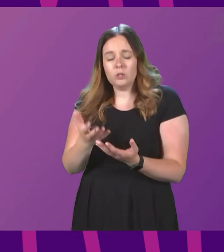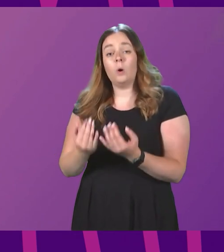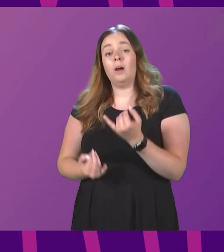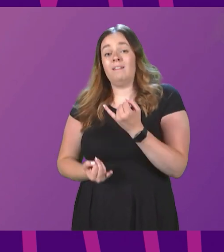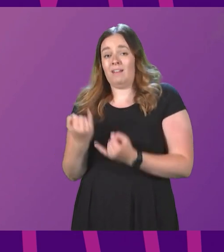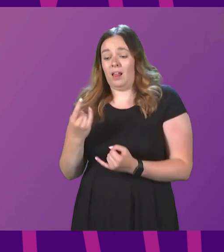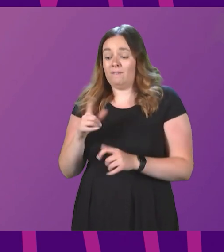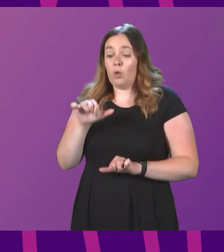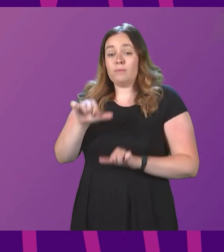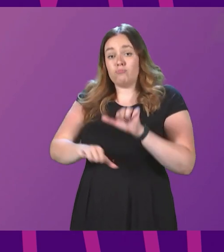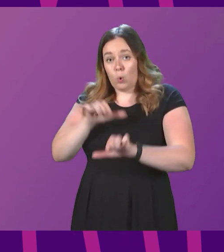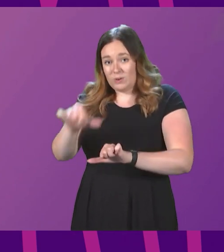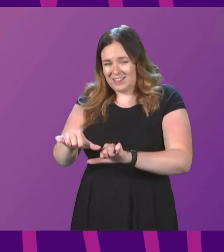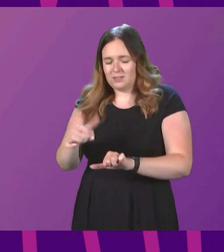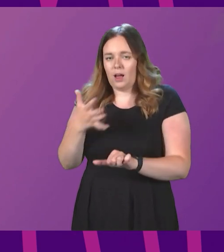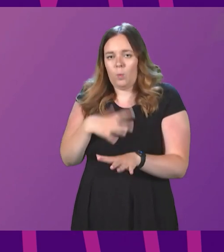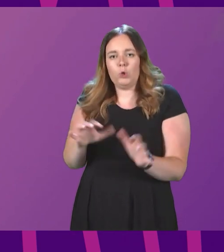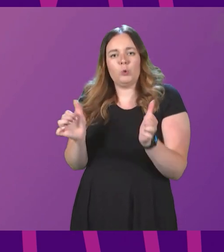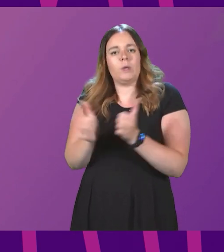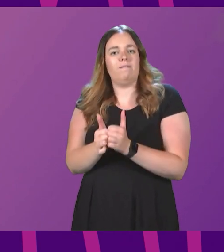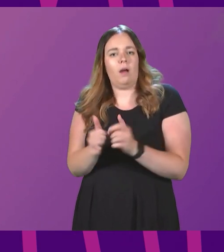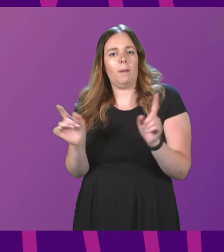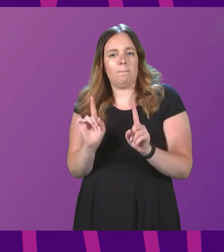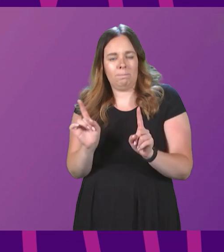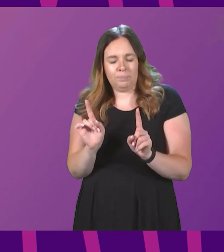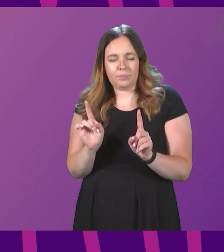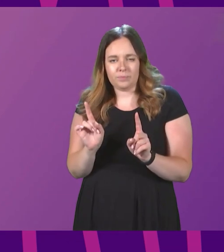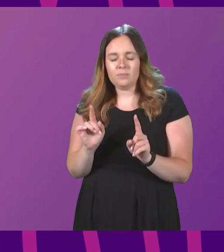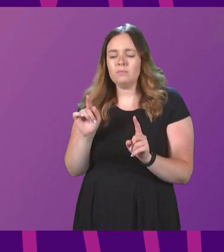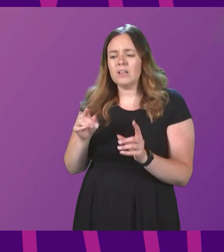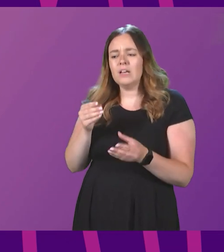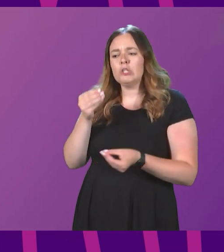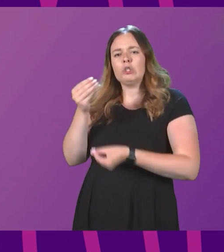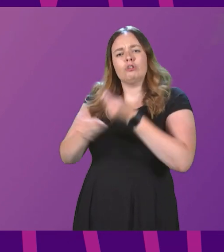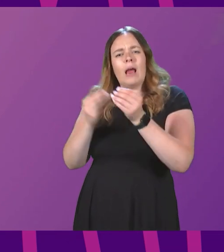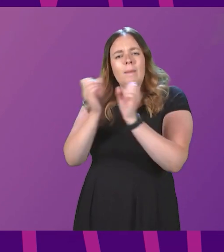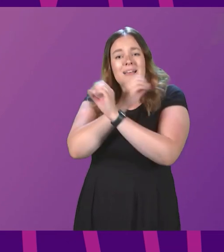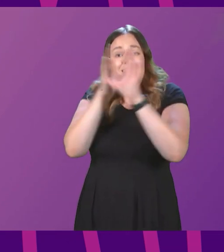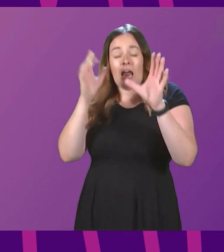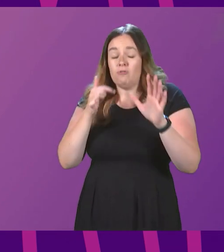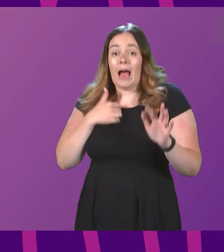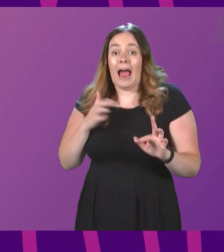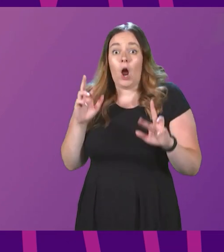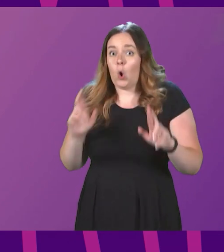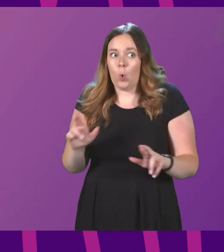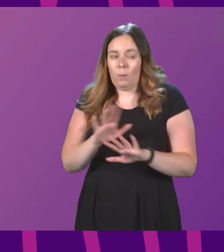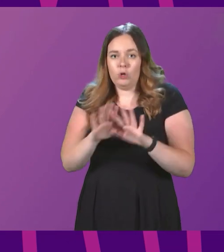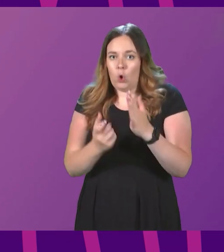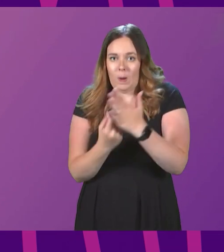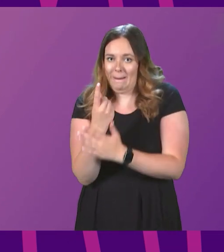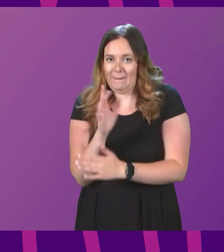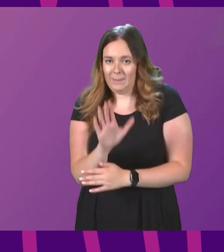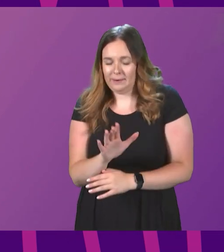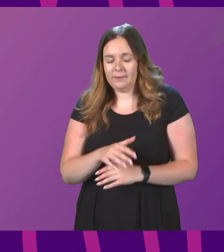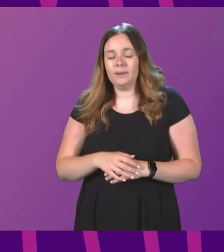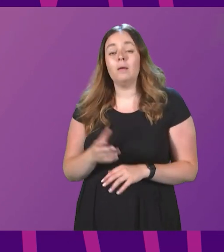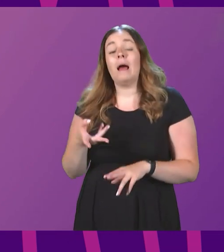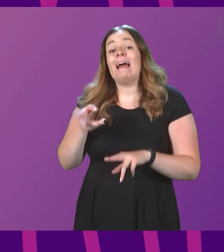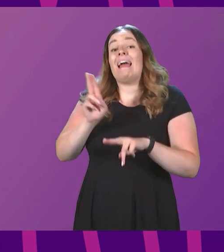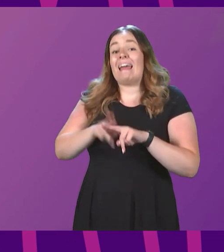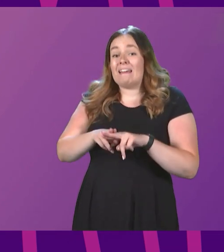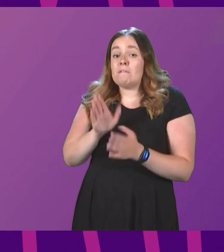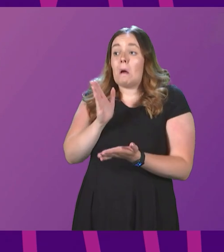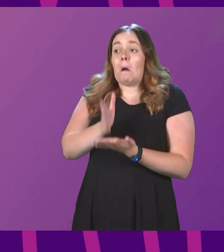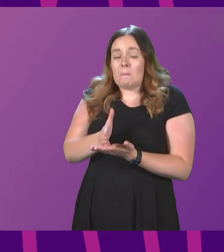terms of process, let me confirm this. Although it describes a scenario that I hope does not arise. But if it does